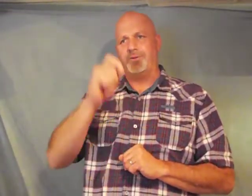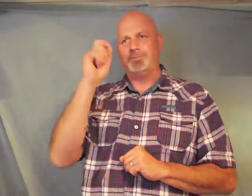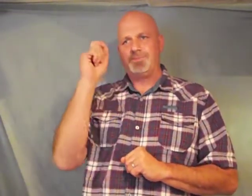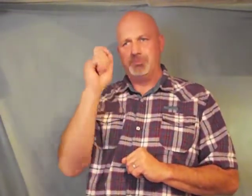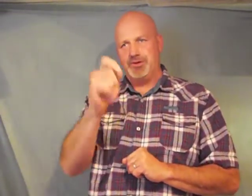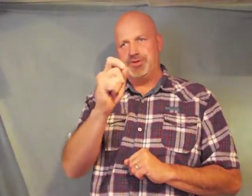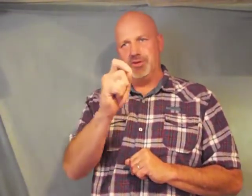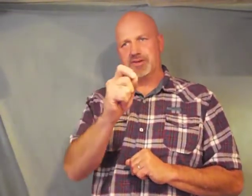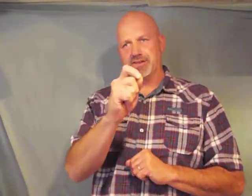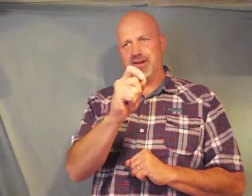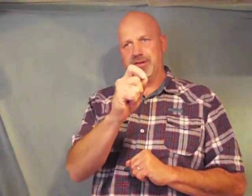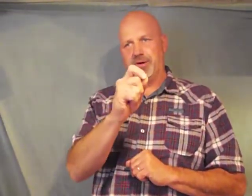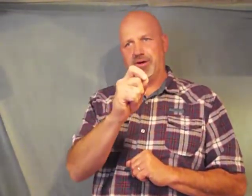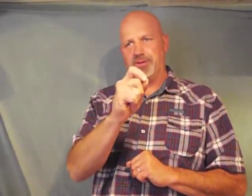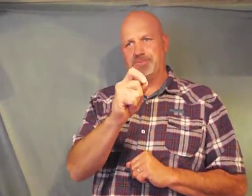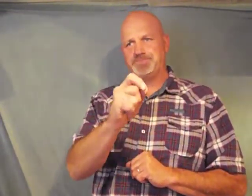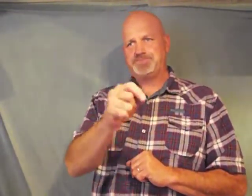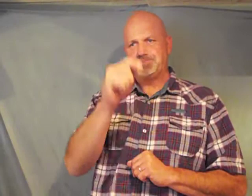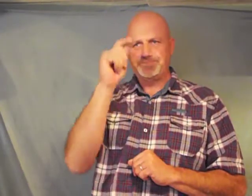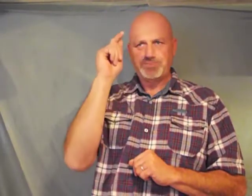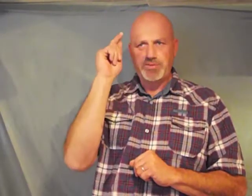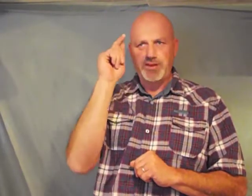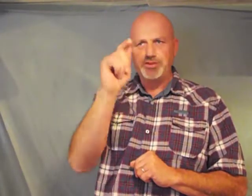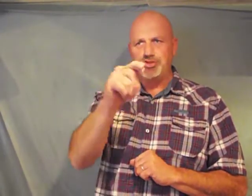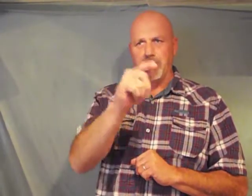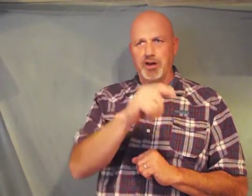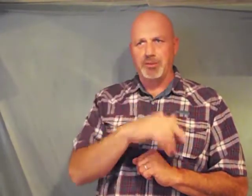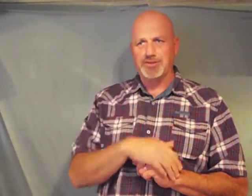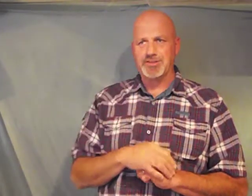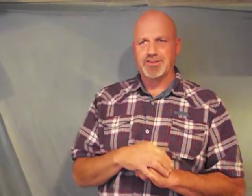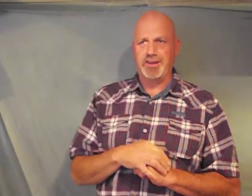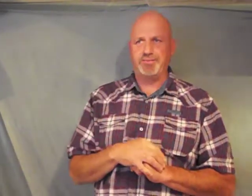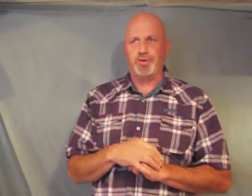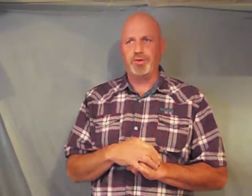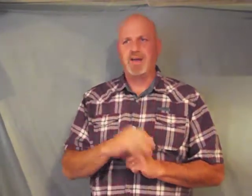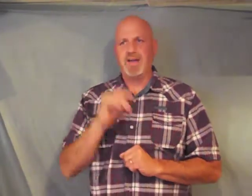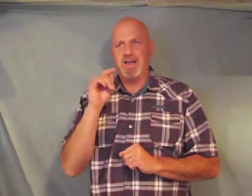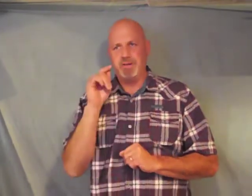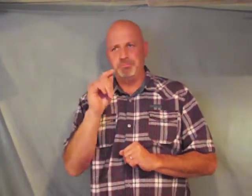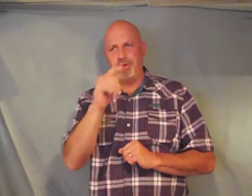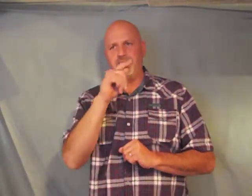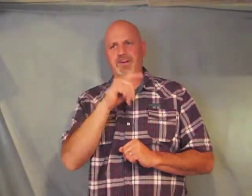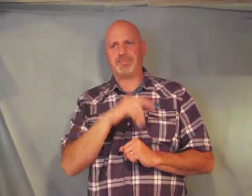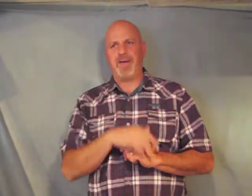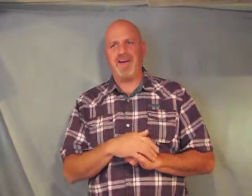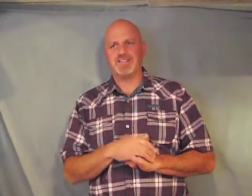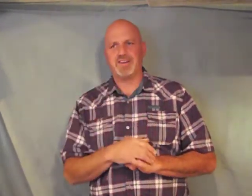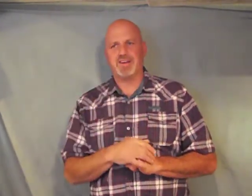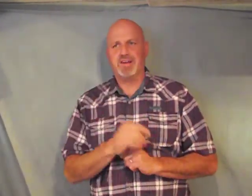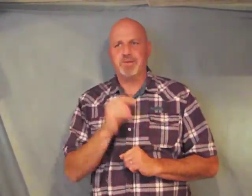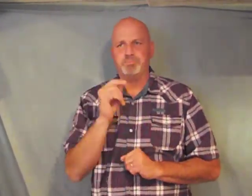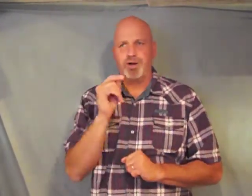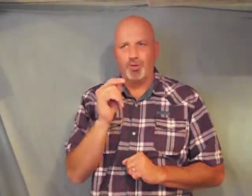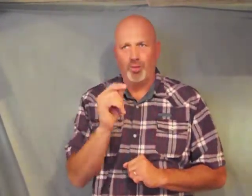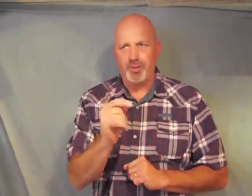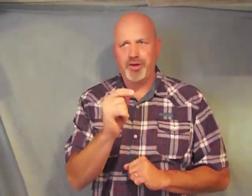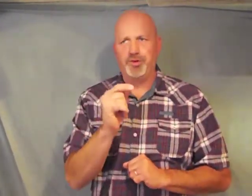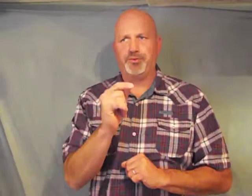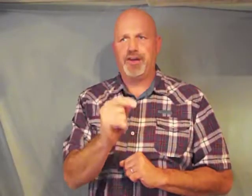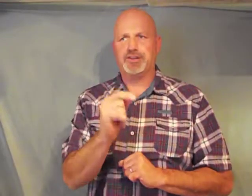but you excel them all charm is deceitful and beauty is passing but a woman who fears